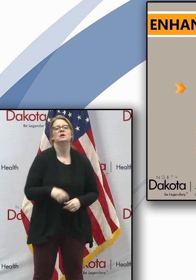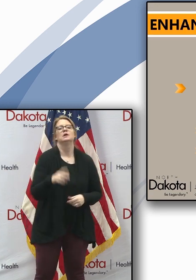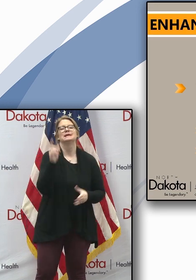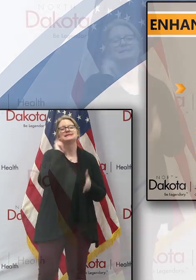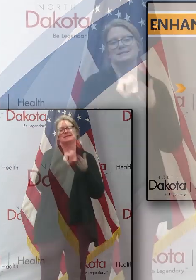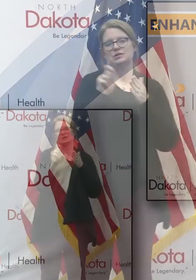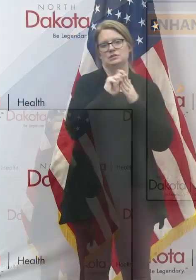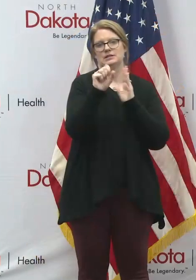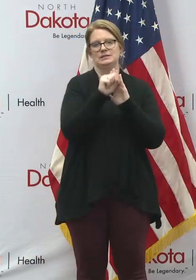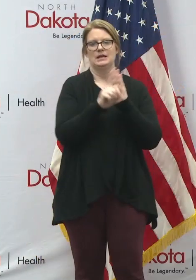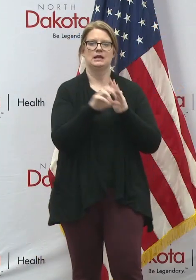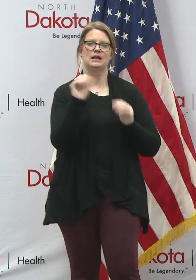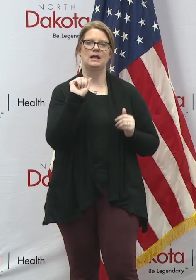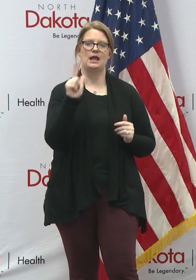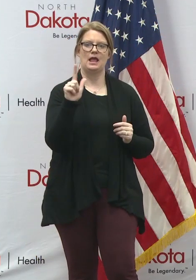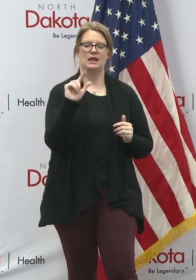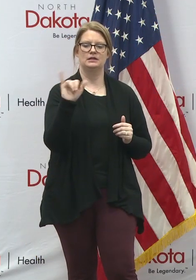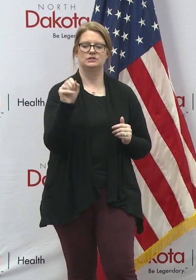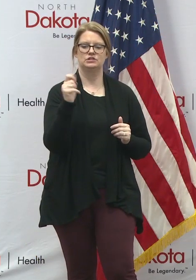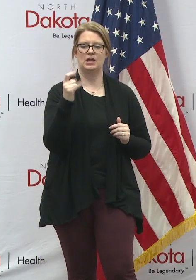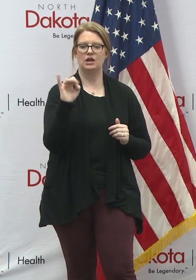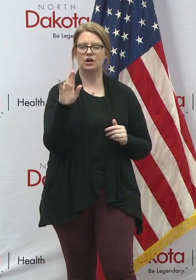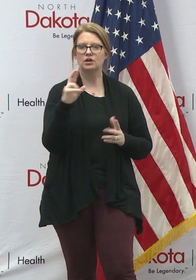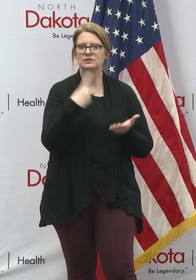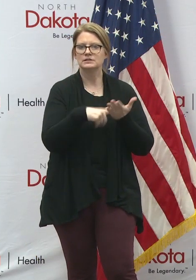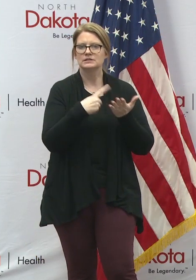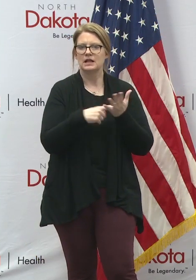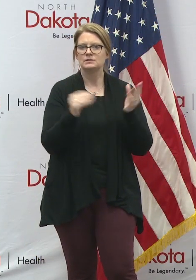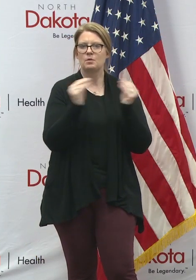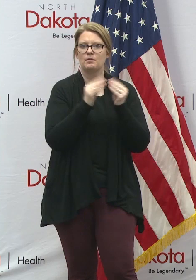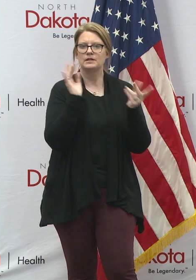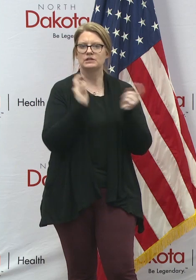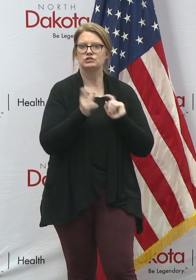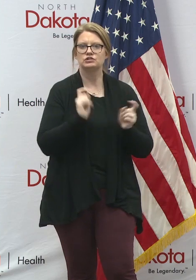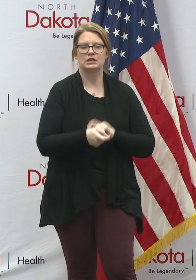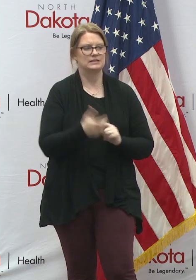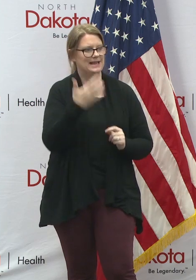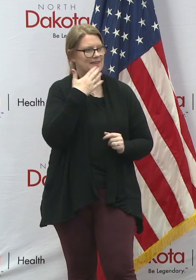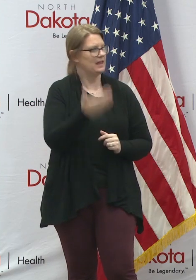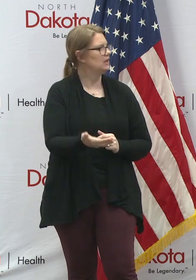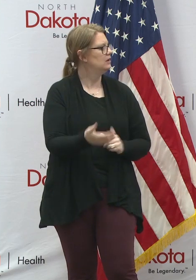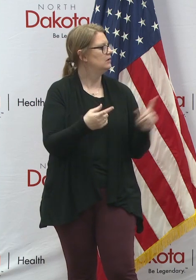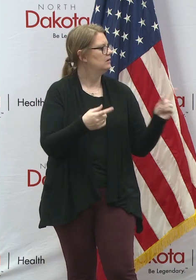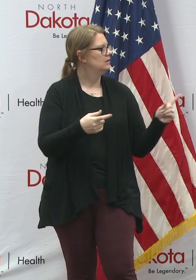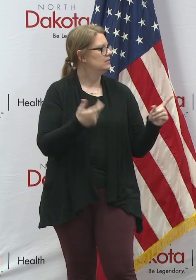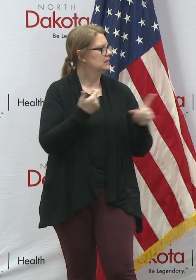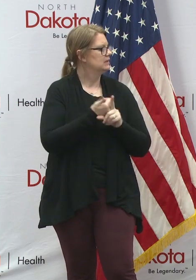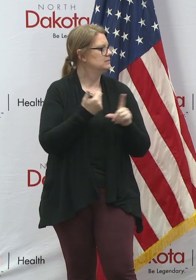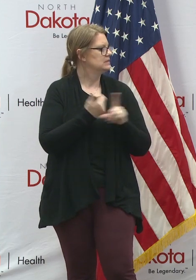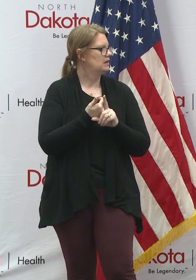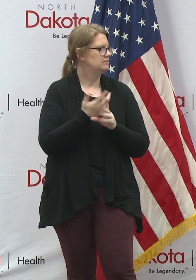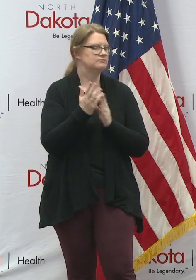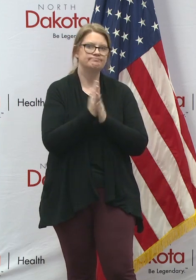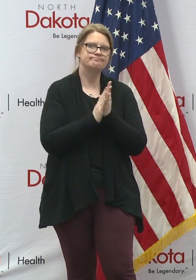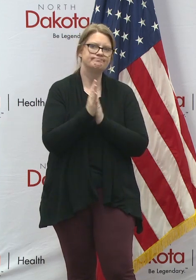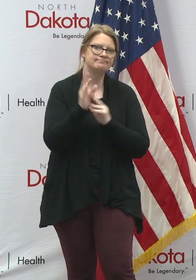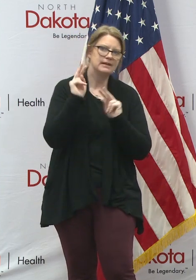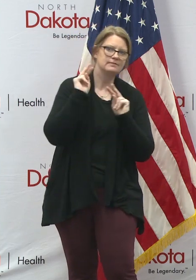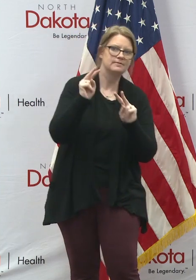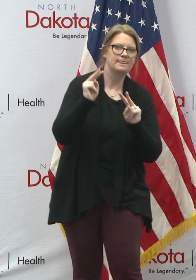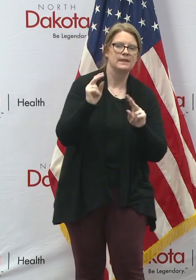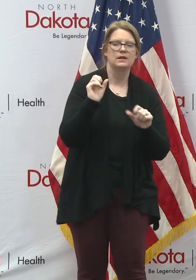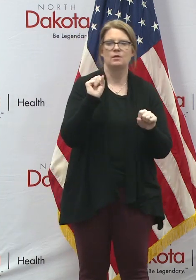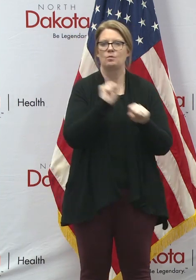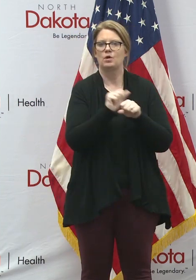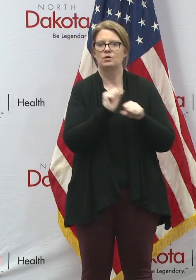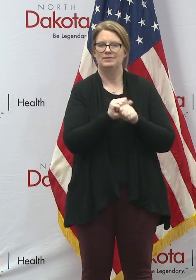Al Jaeger, who's going to explain more about the changes. And I want to thank Secretary Jaeger for his forward-looking work with he and his